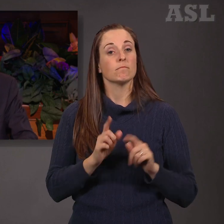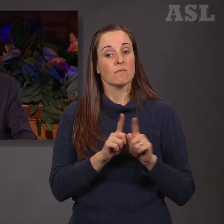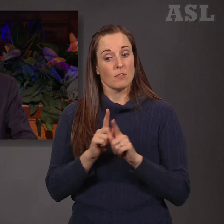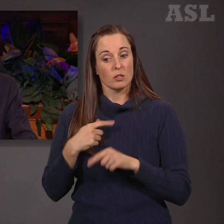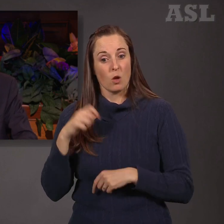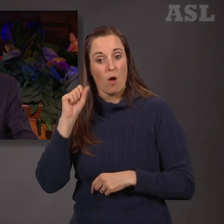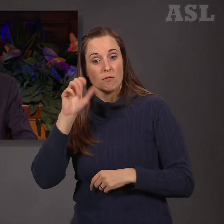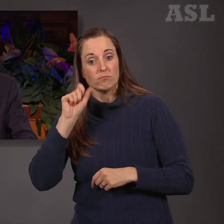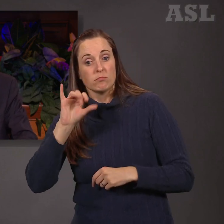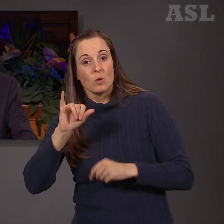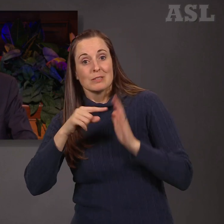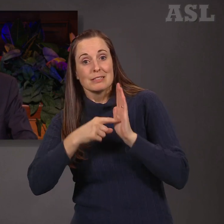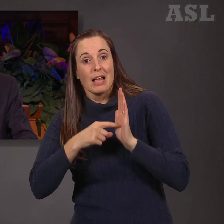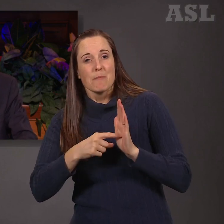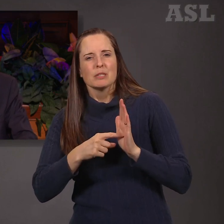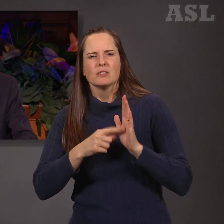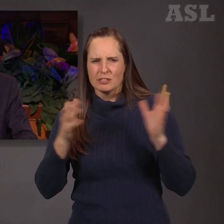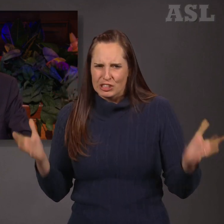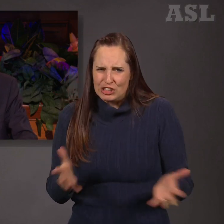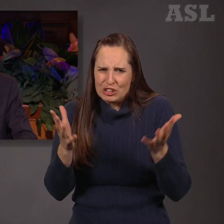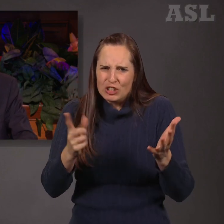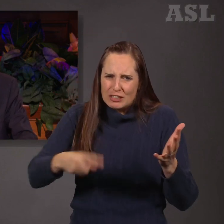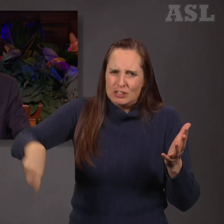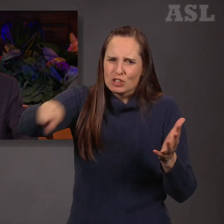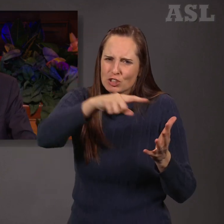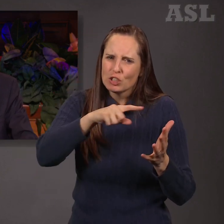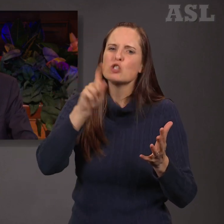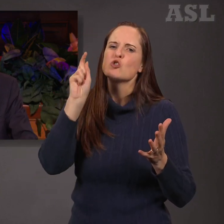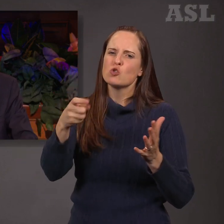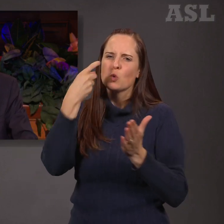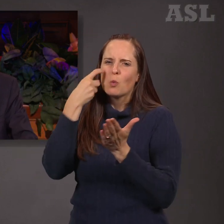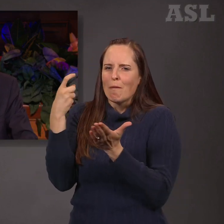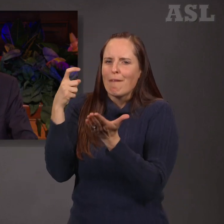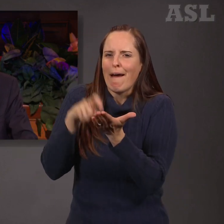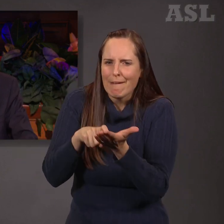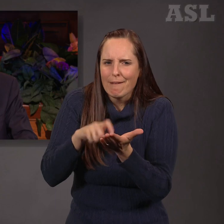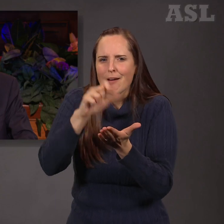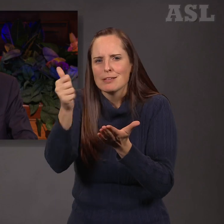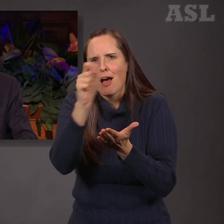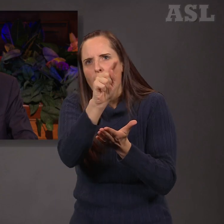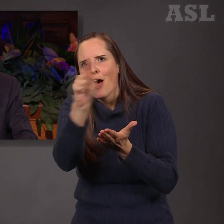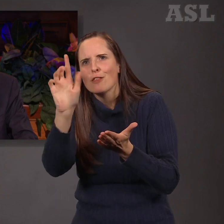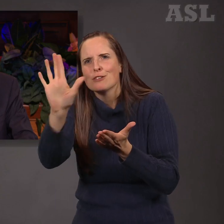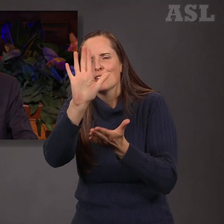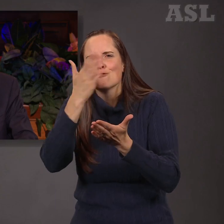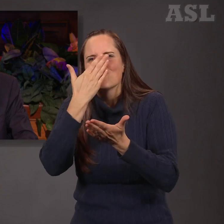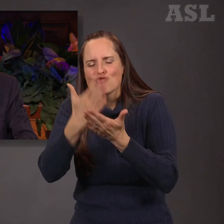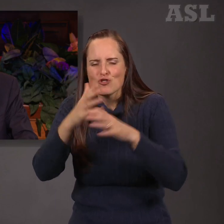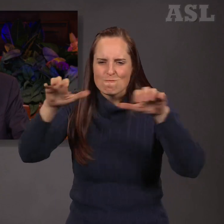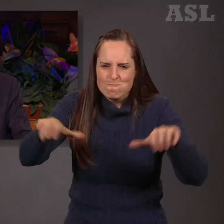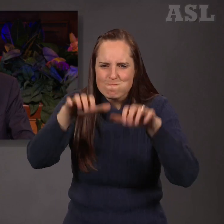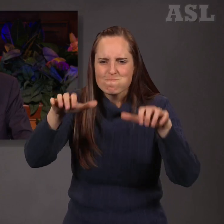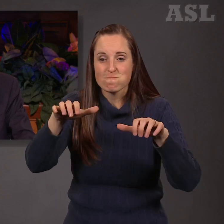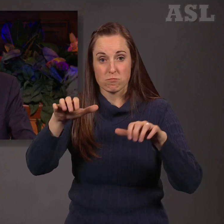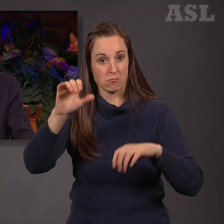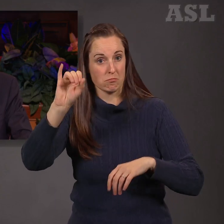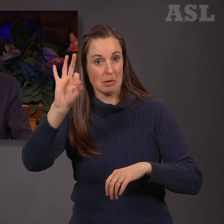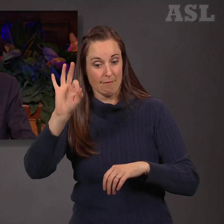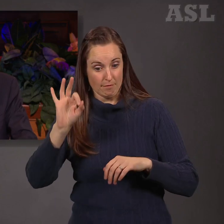more of us should be recognizing the good done by others and supporting it as we have the time and means